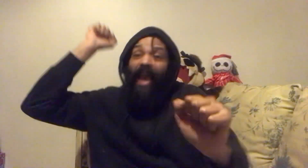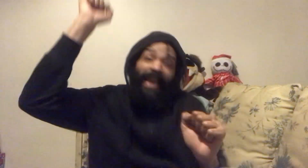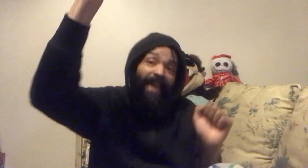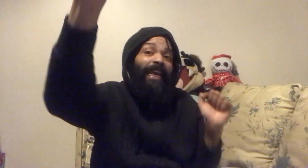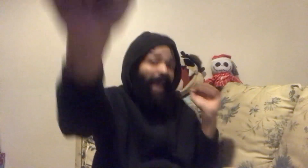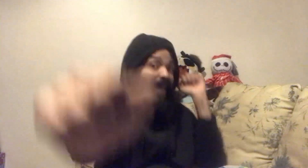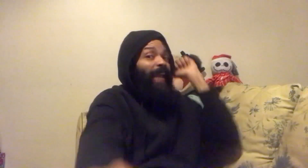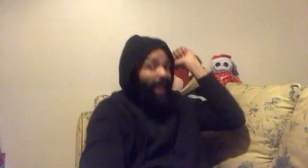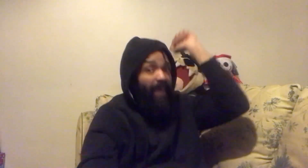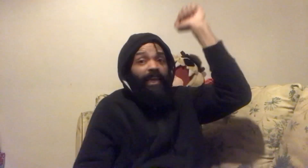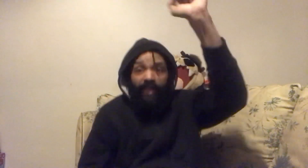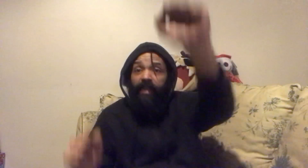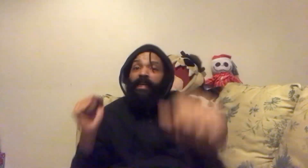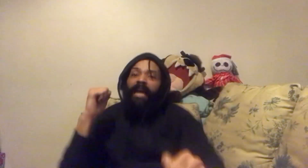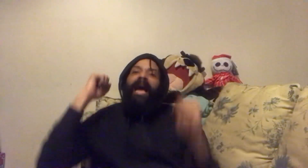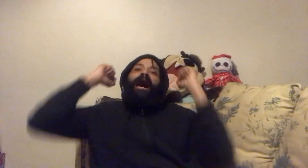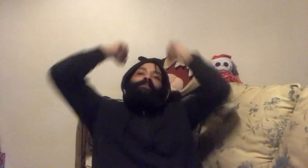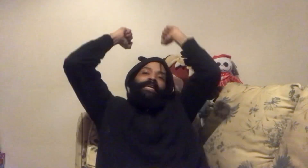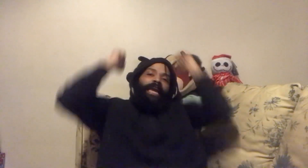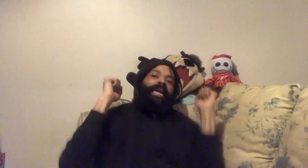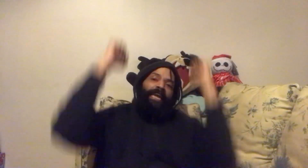ayy, ayy I'm the king